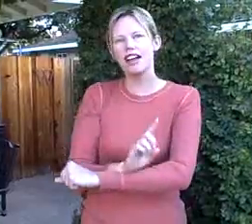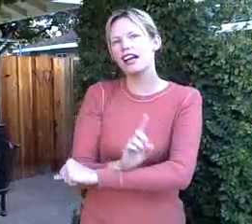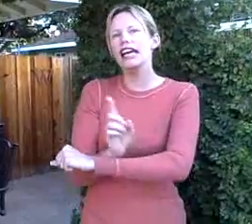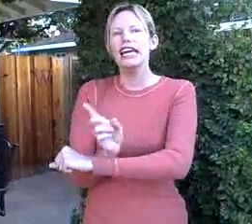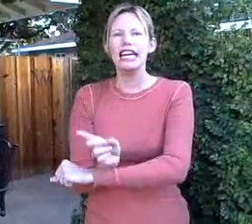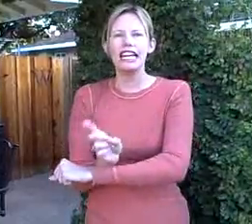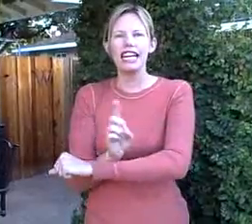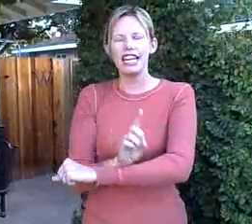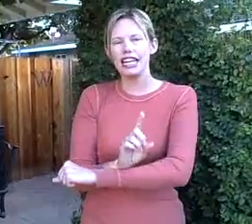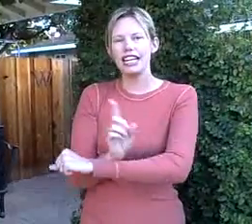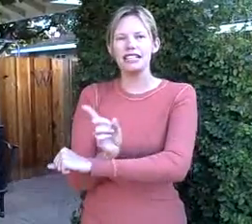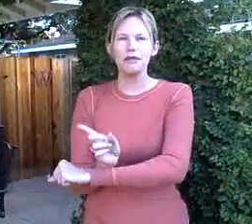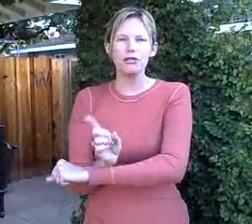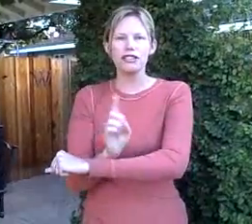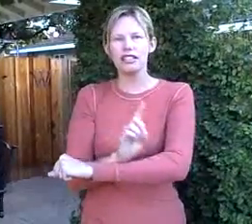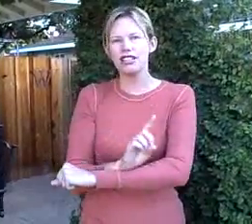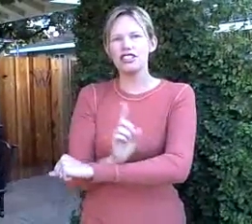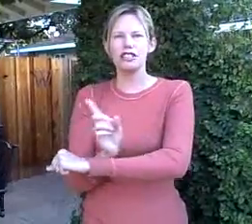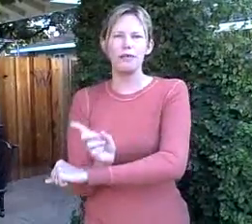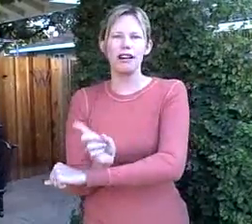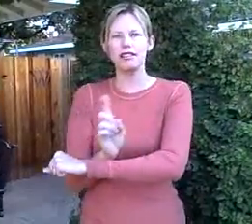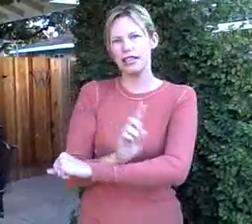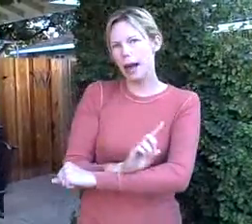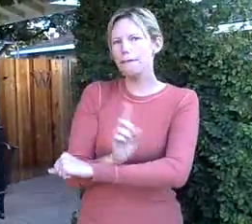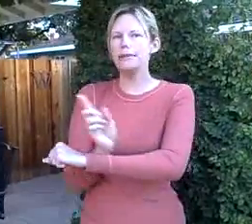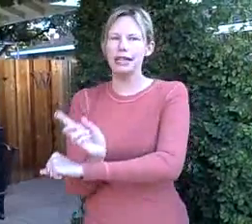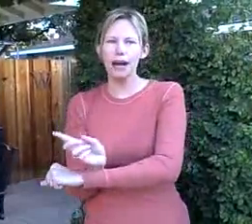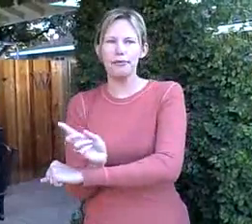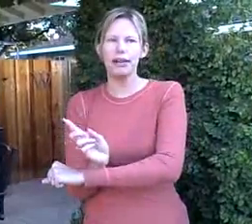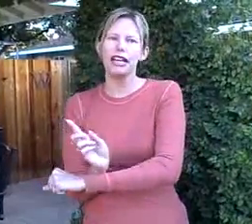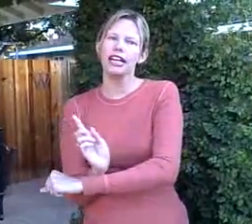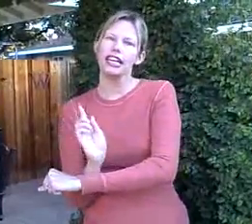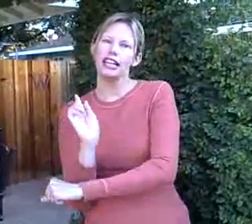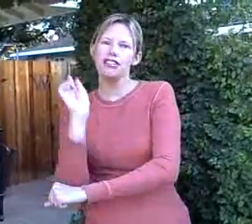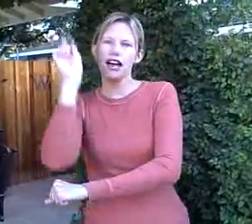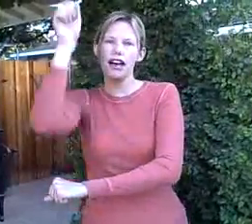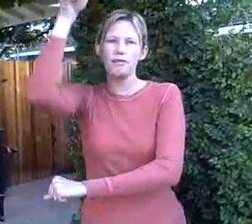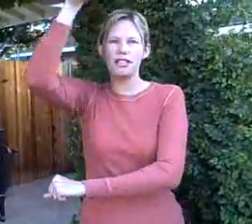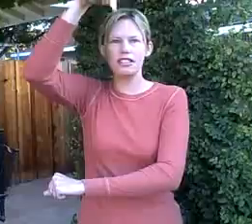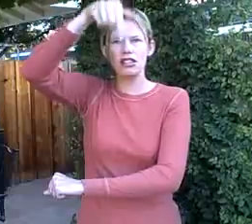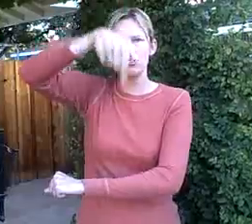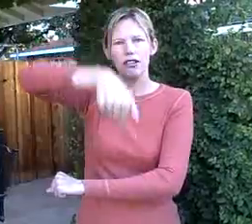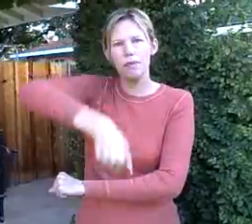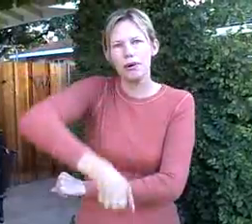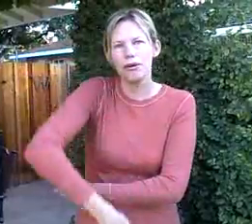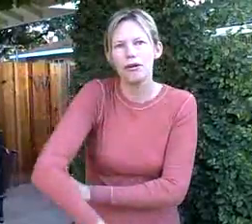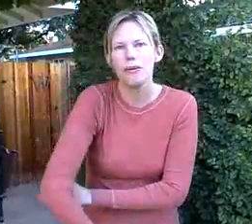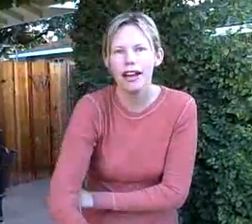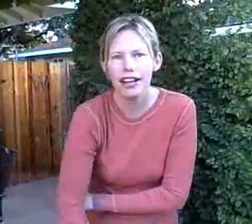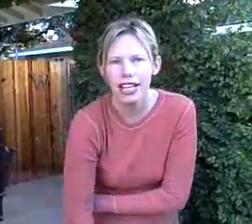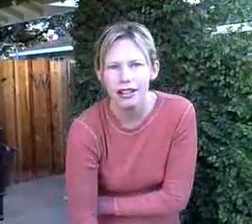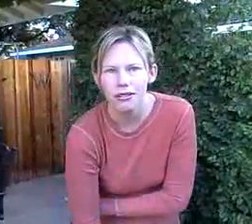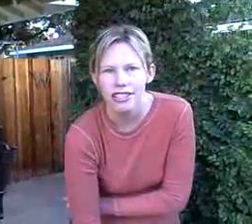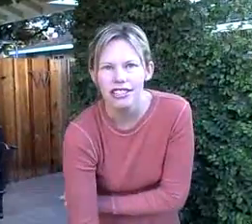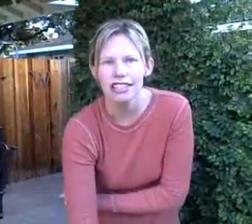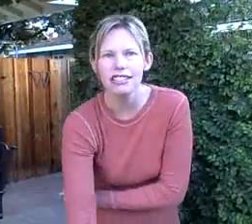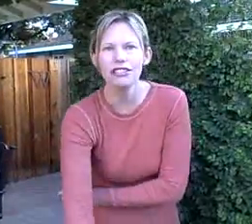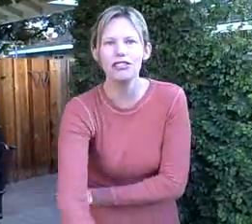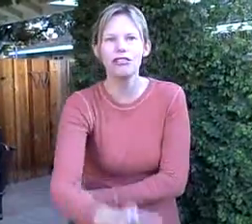log, eating his most delicious bugs, yum, yum! He jumped into the pool where it was nice and cool,